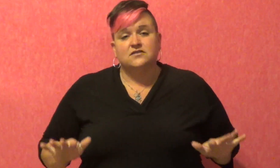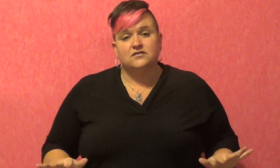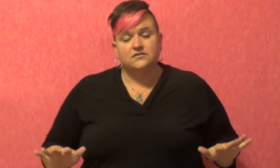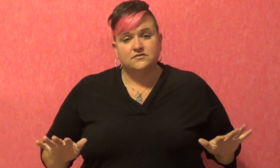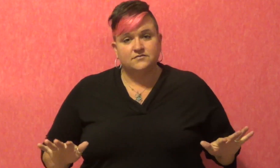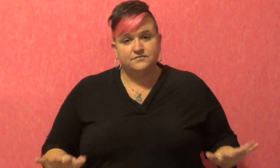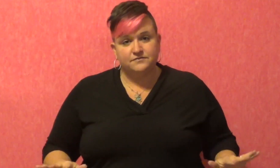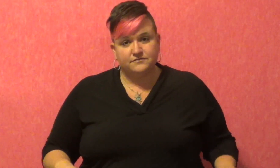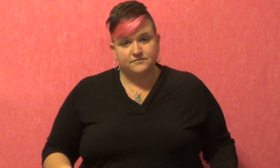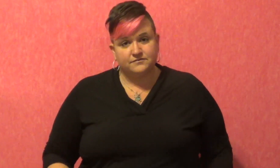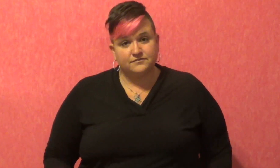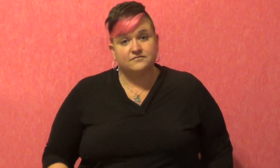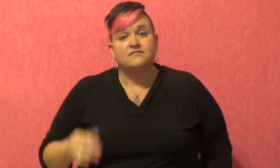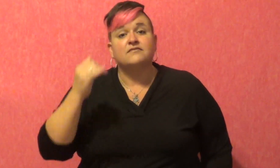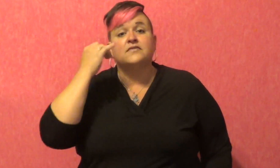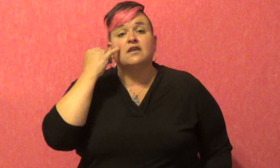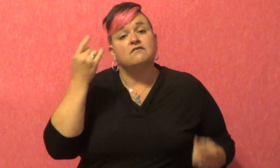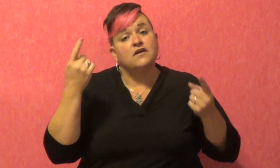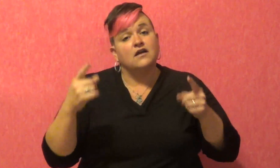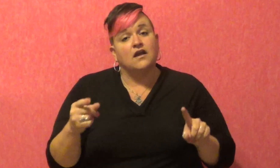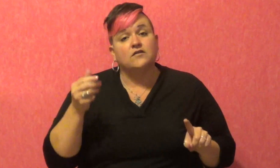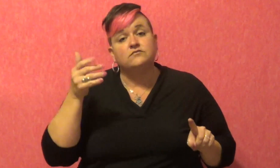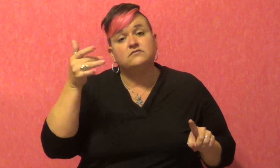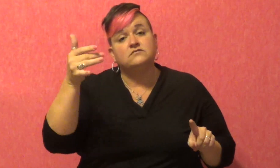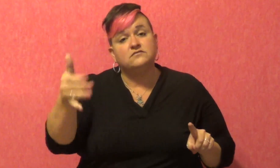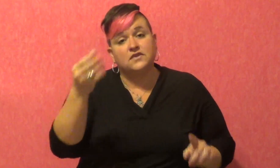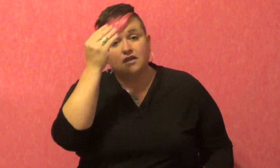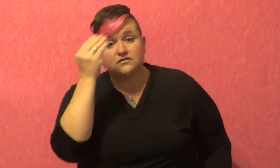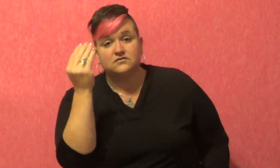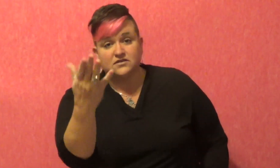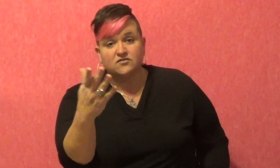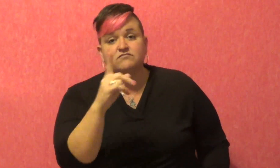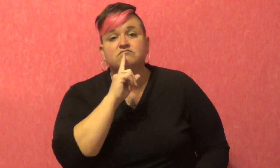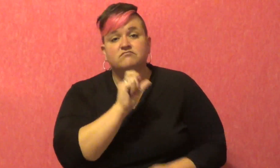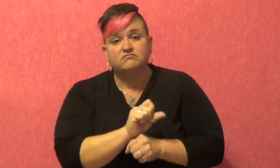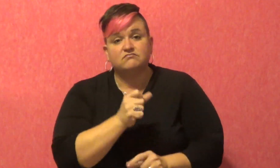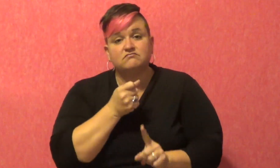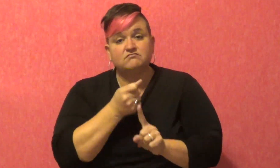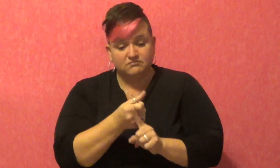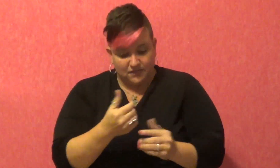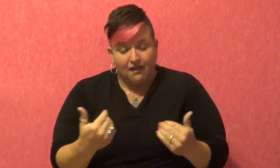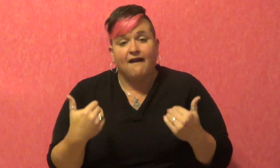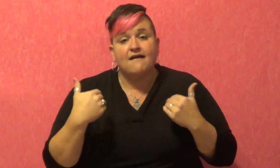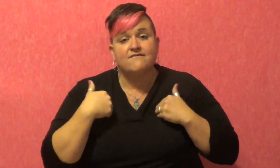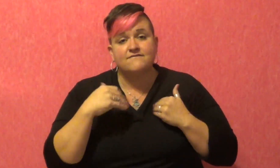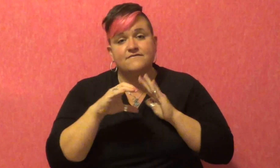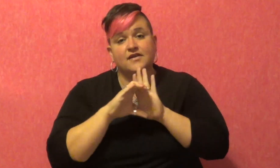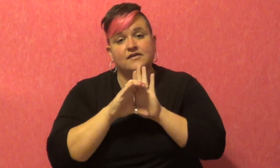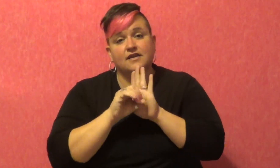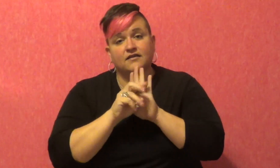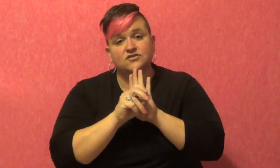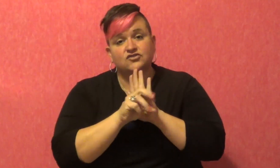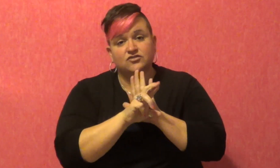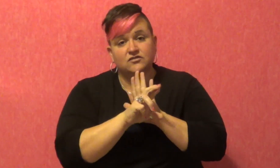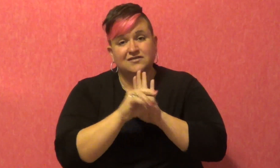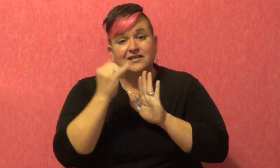And someday if they tell you about it If the darkness